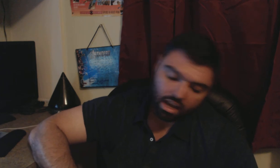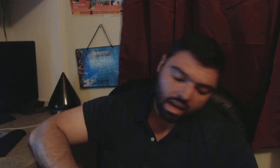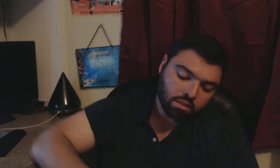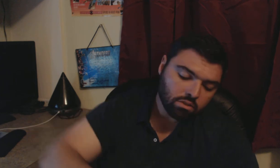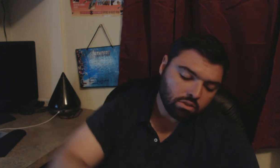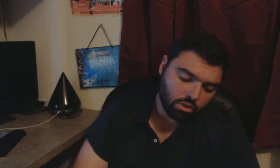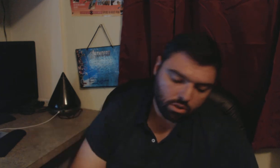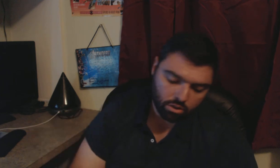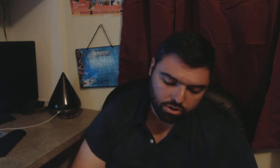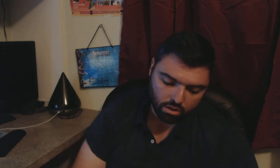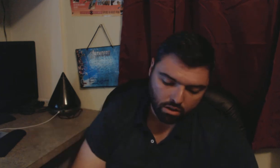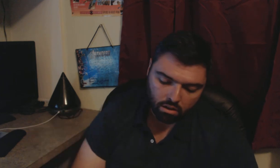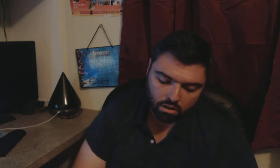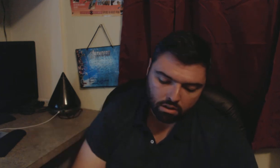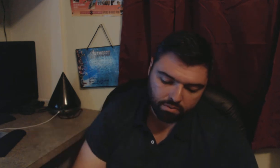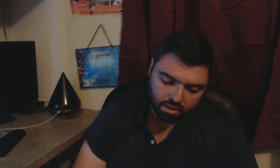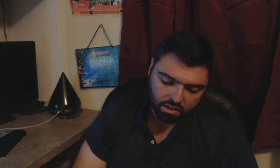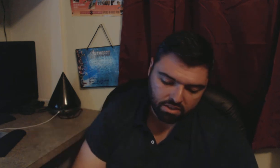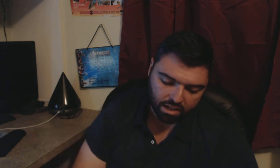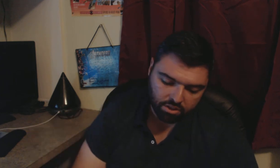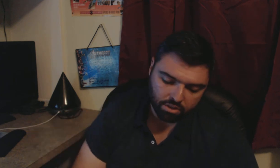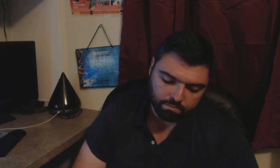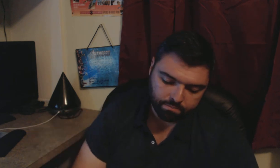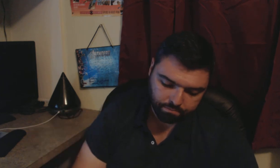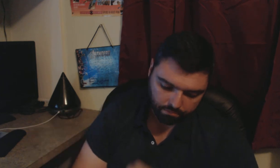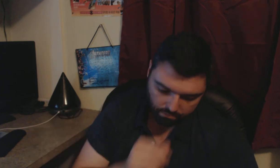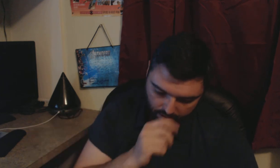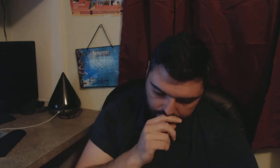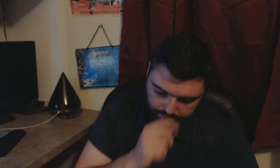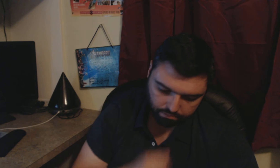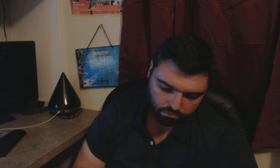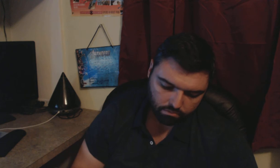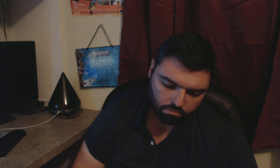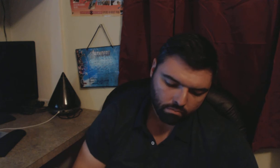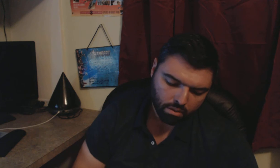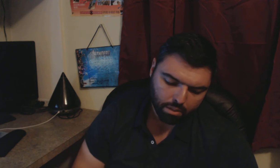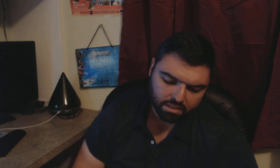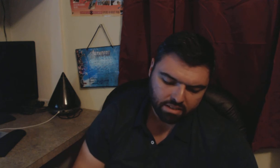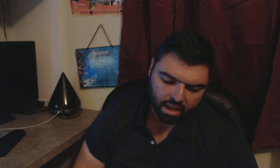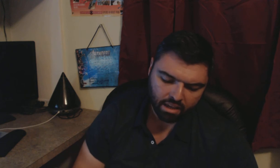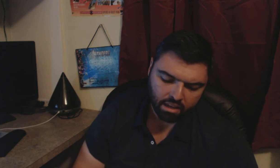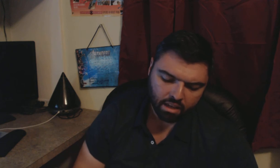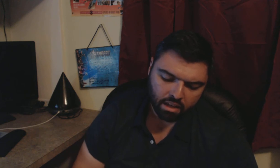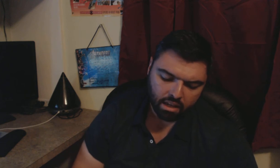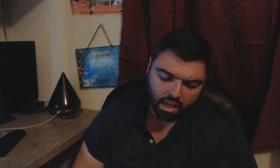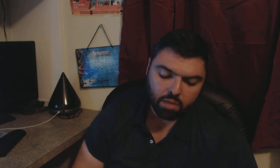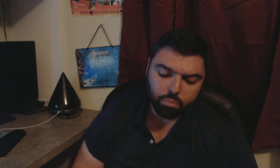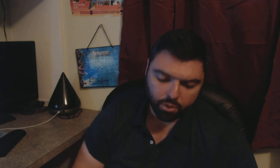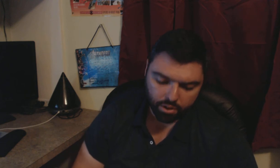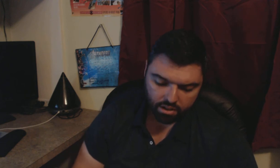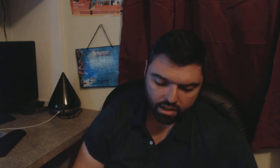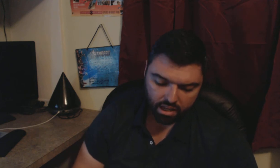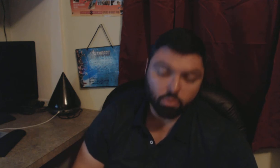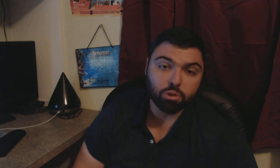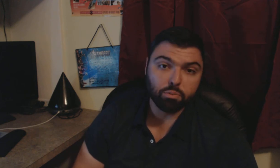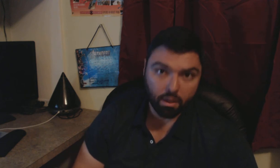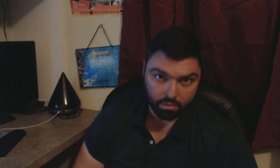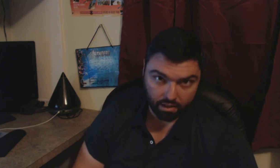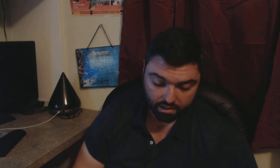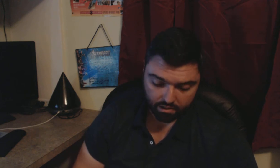she ends hurt this section by saying input equals public